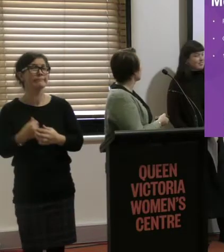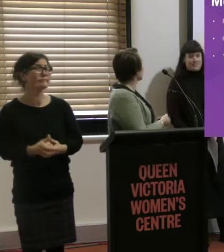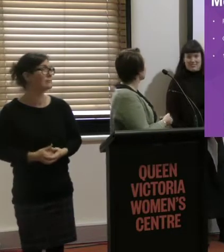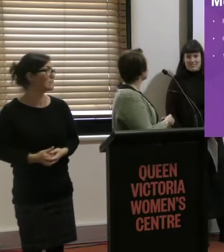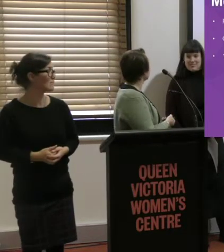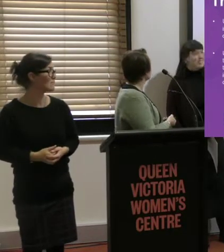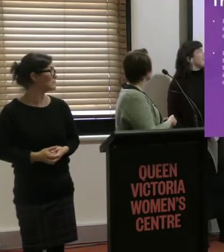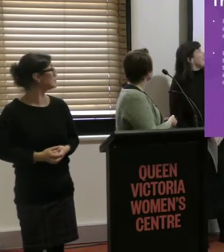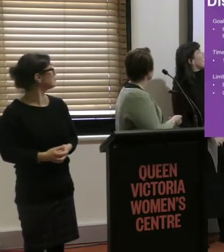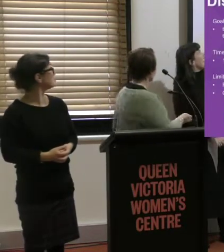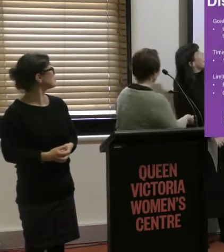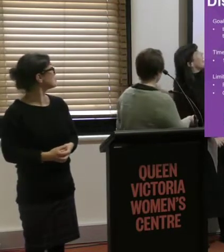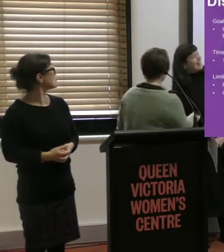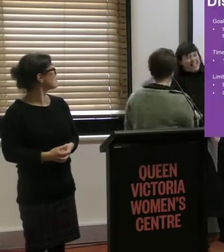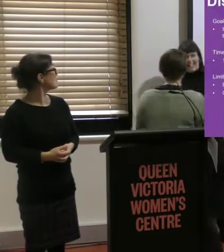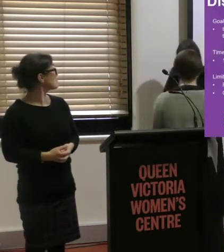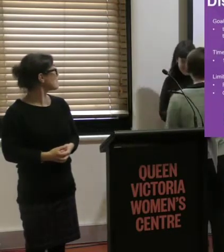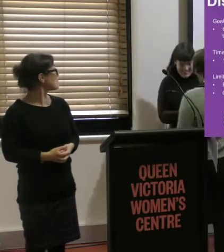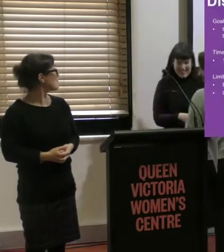Do you want me to go back to...